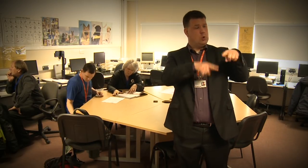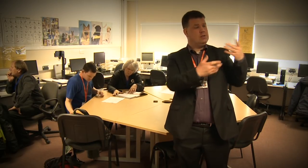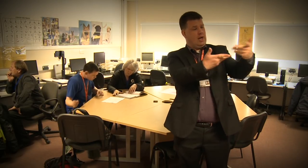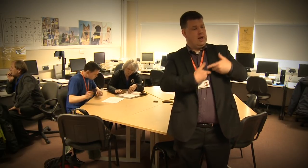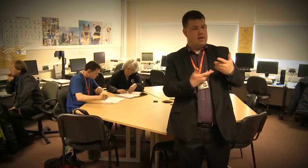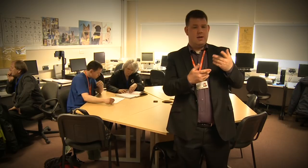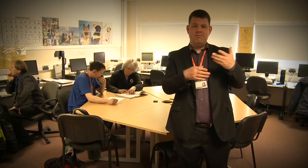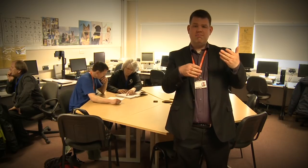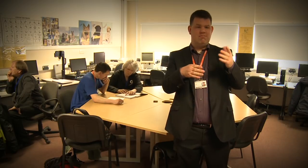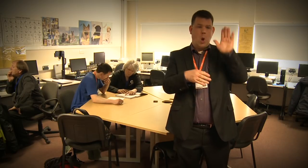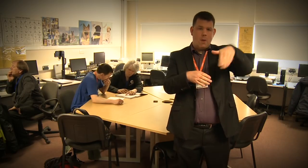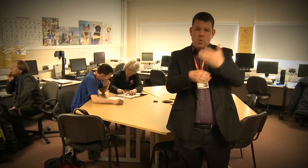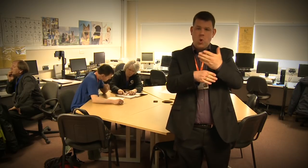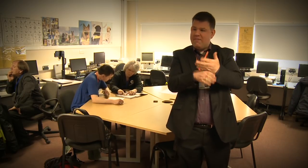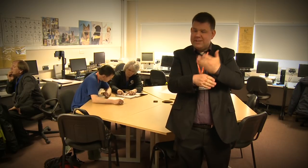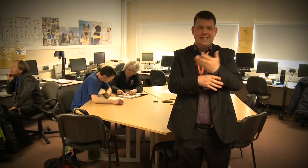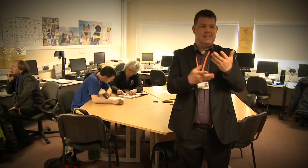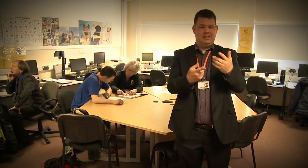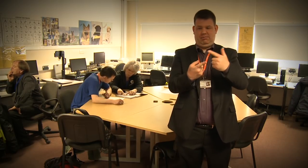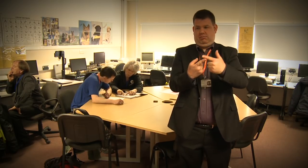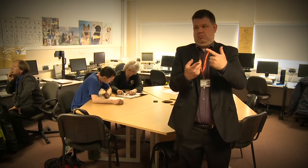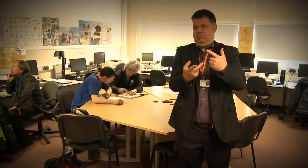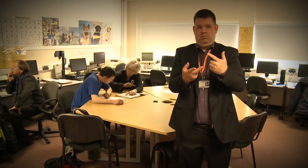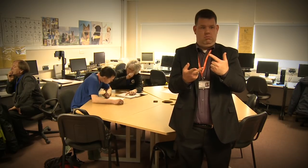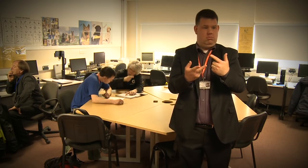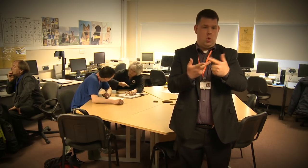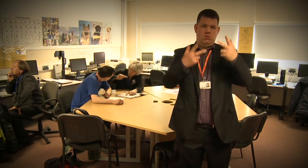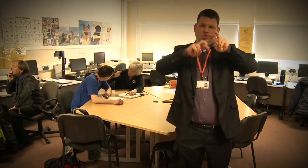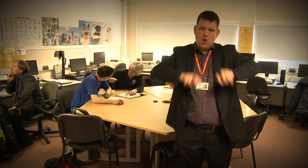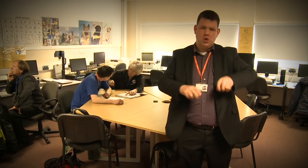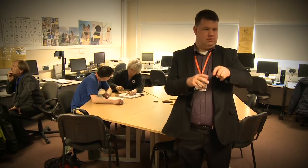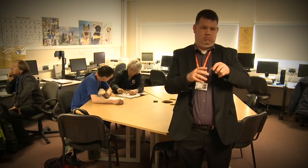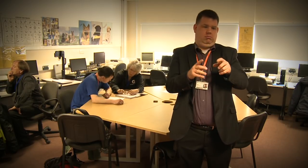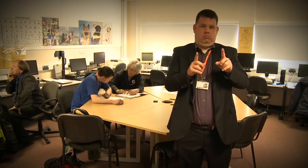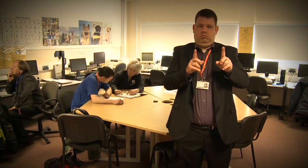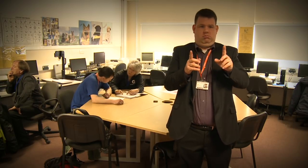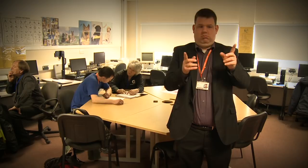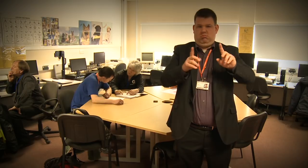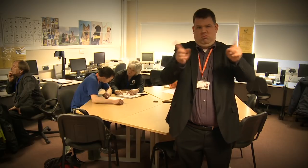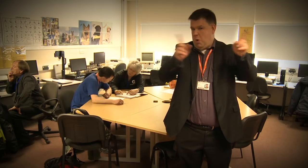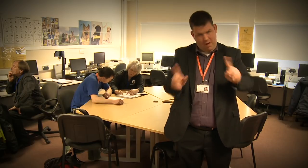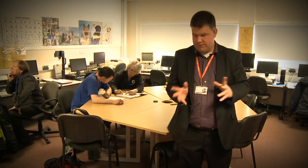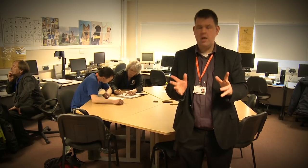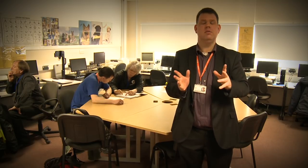Your class tutor may have given you an assignment, research or whatever and you may feel that you can't do it entirely on your own.